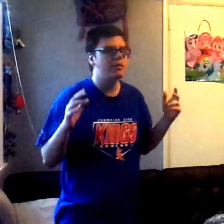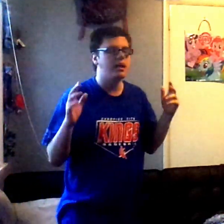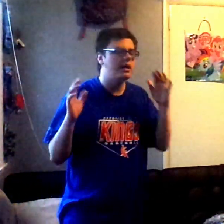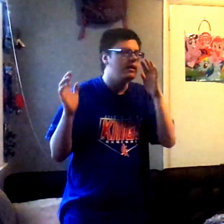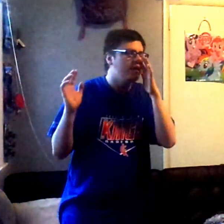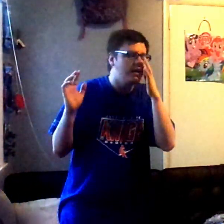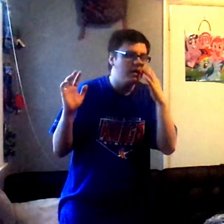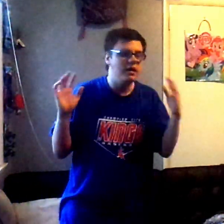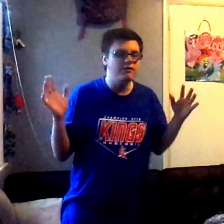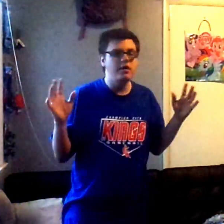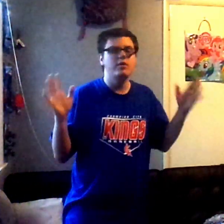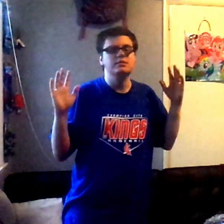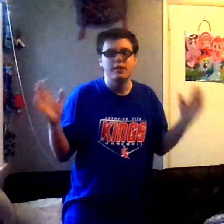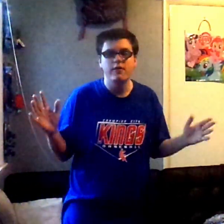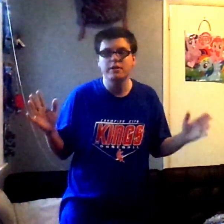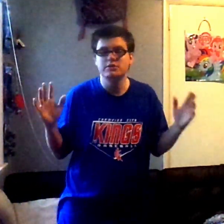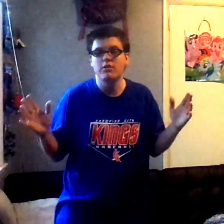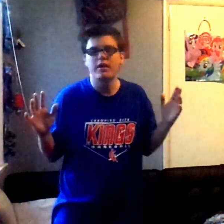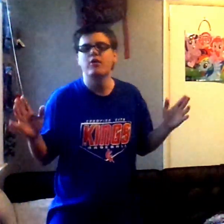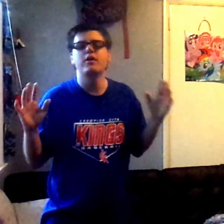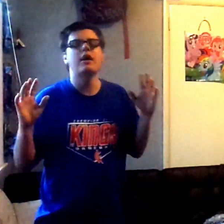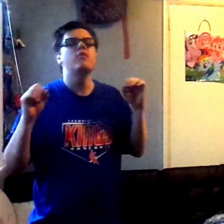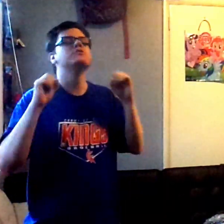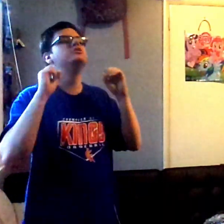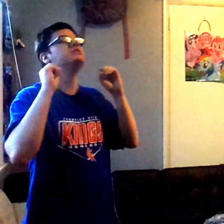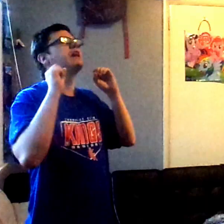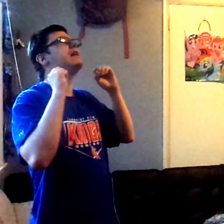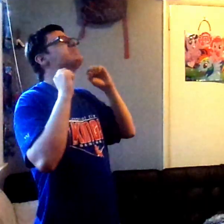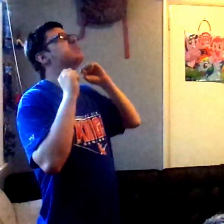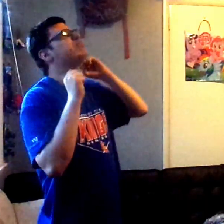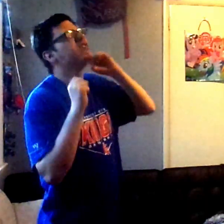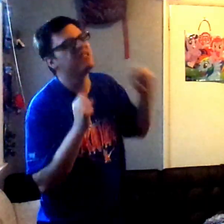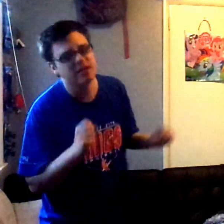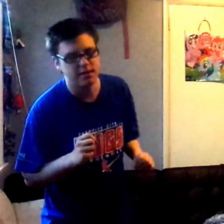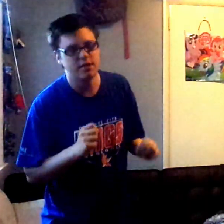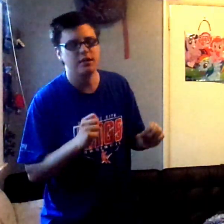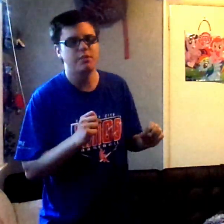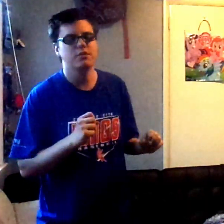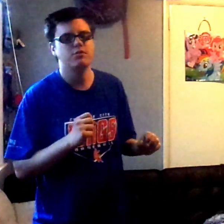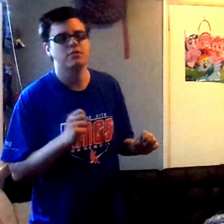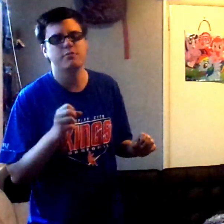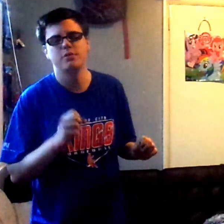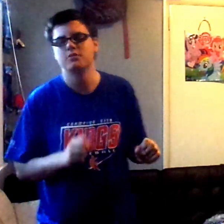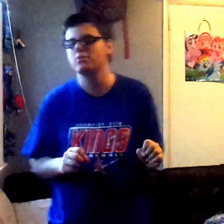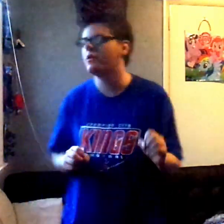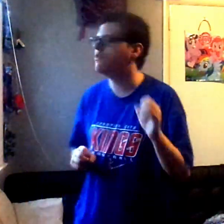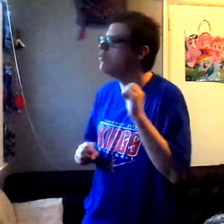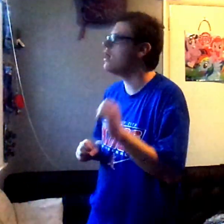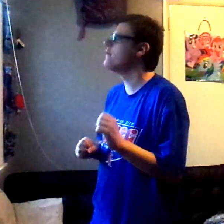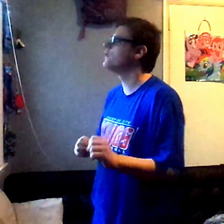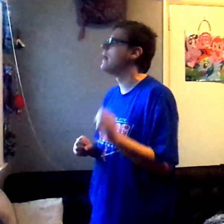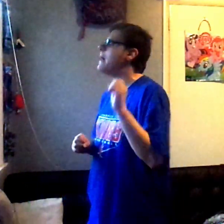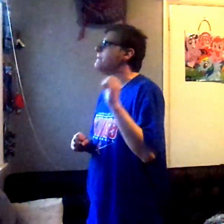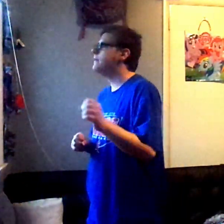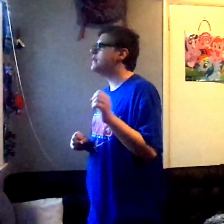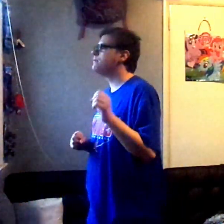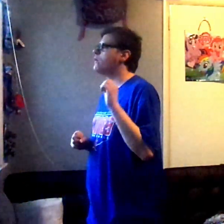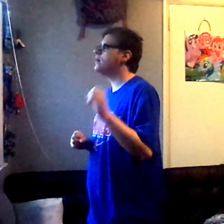yet, his video was never been shown on iCarly. That was just a brilliant take by the director and producer of whoever made the brand new